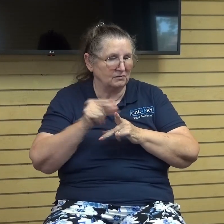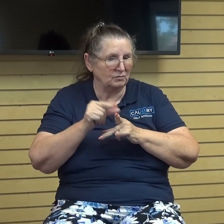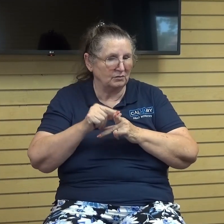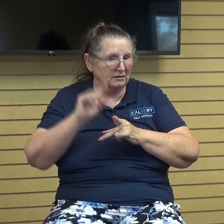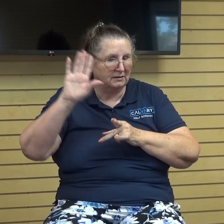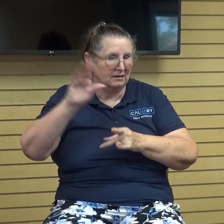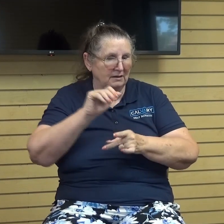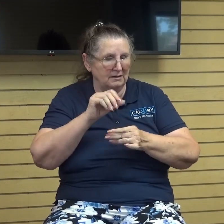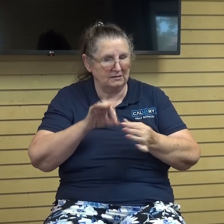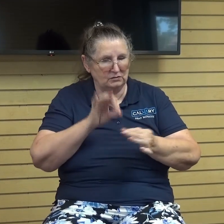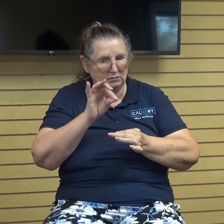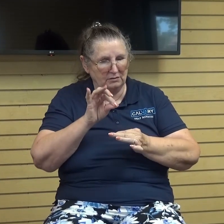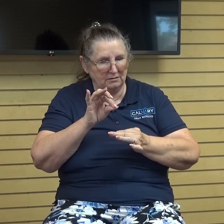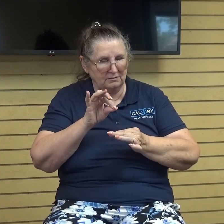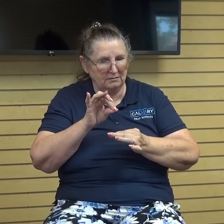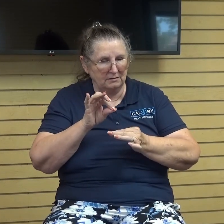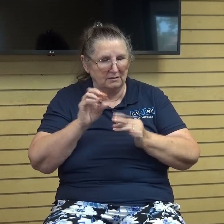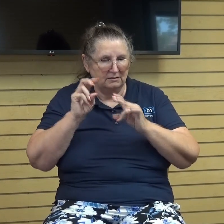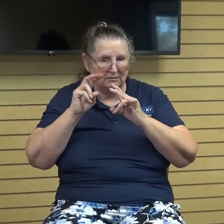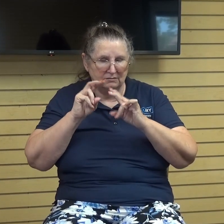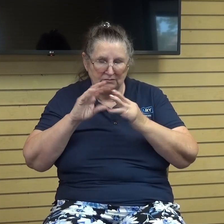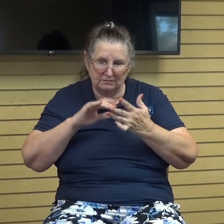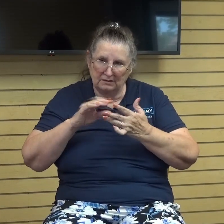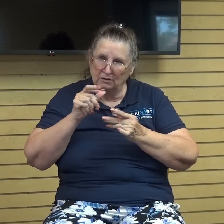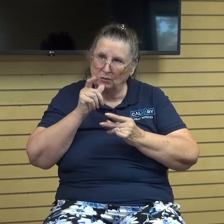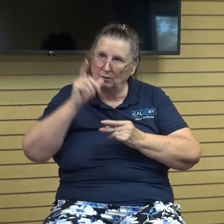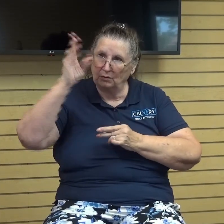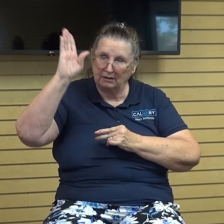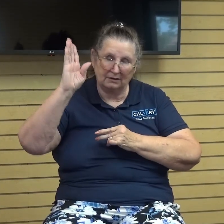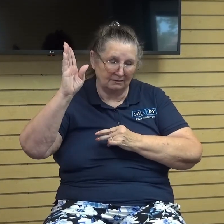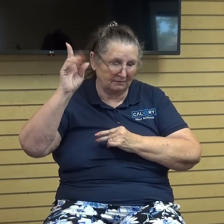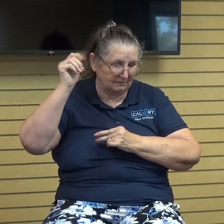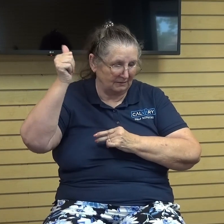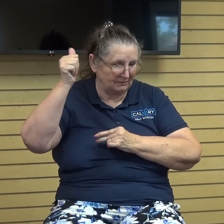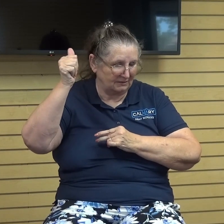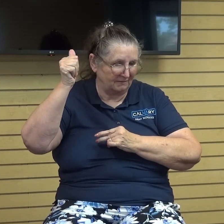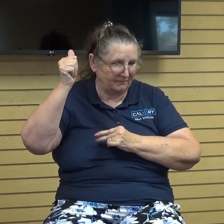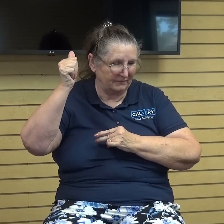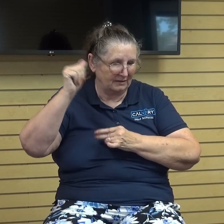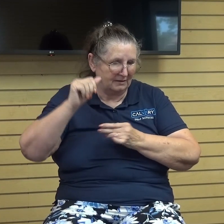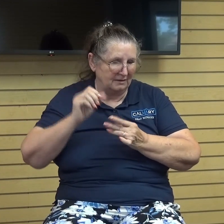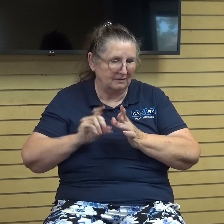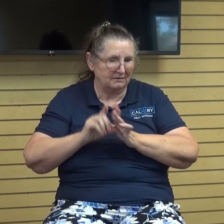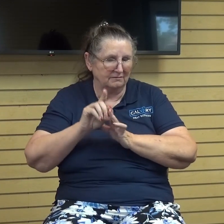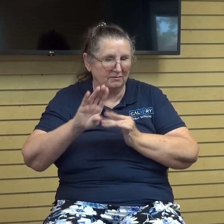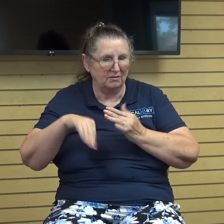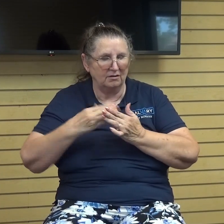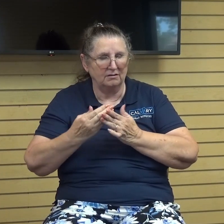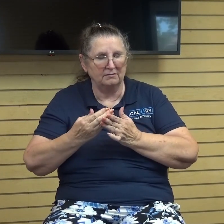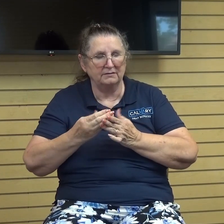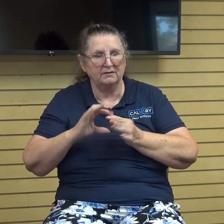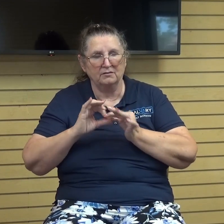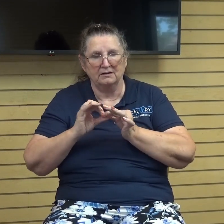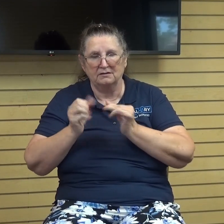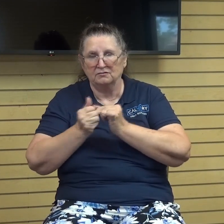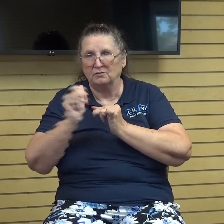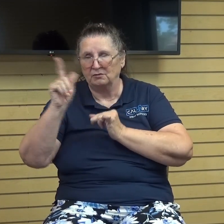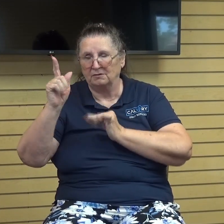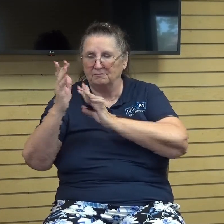spirit to explore who he is and to develop all that it means to have a relationship with him if we